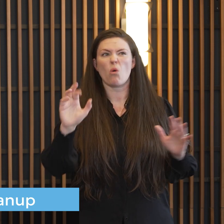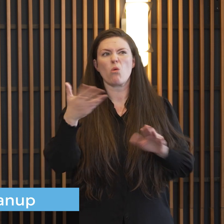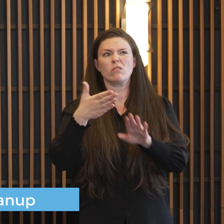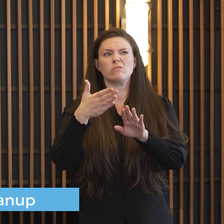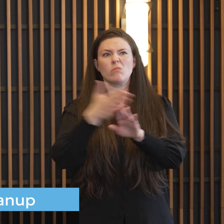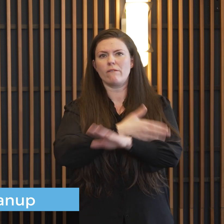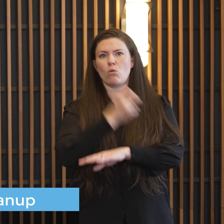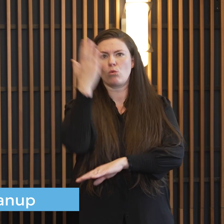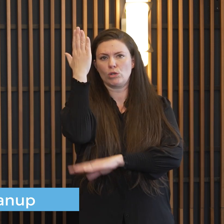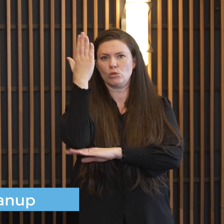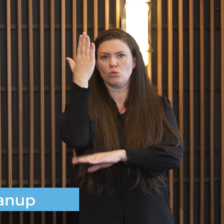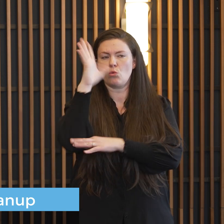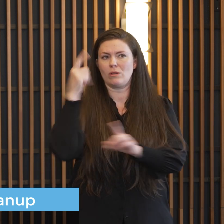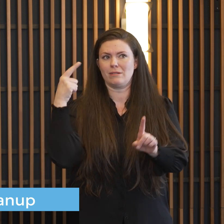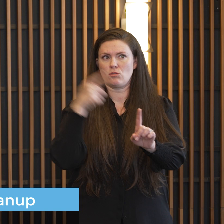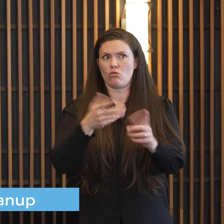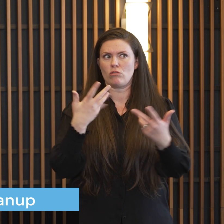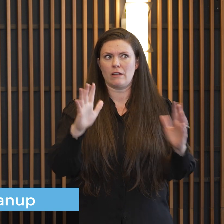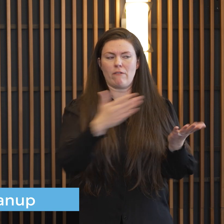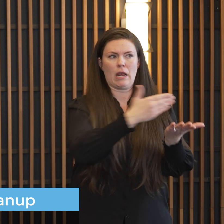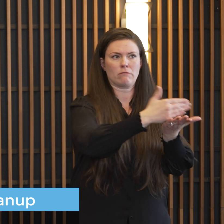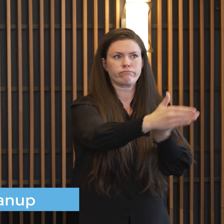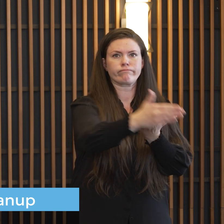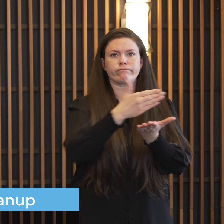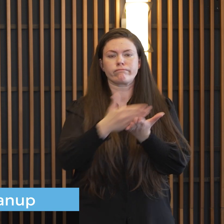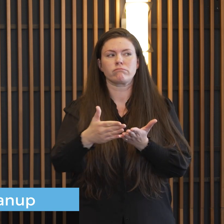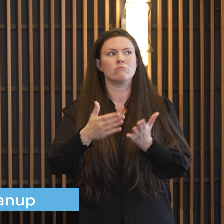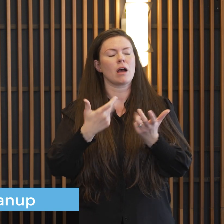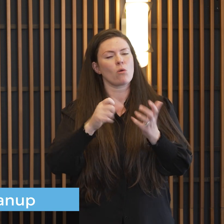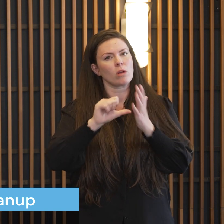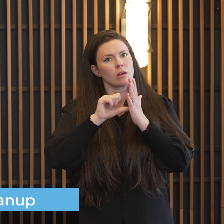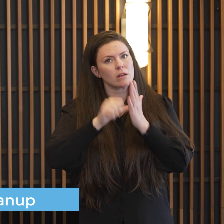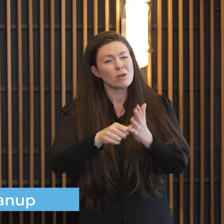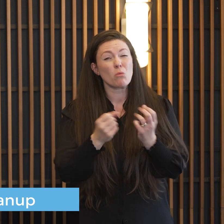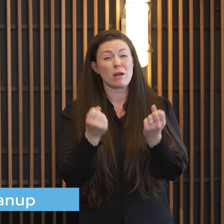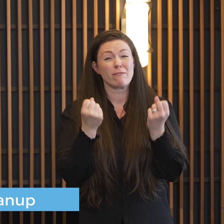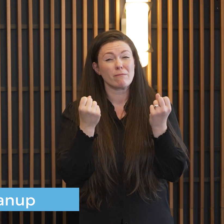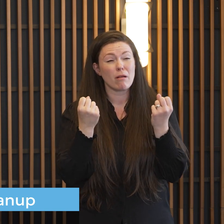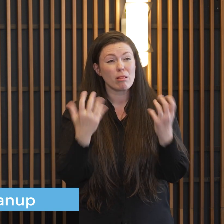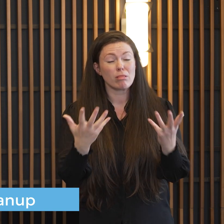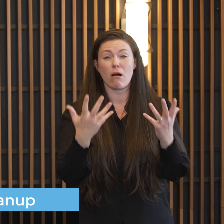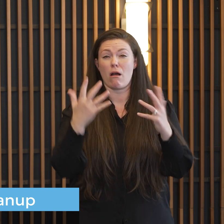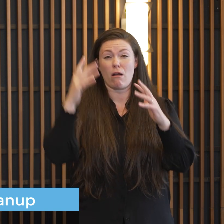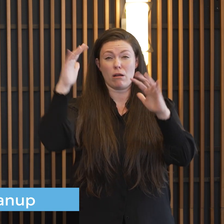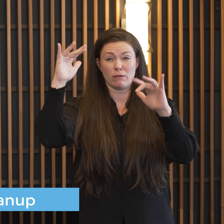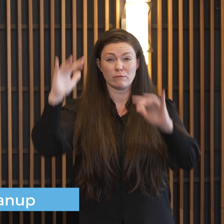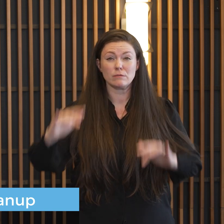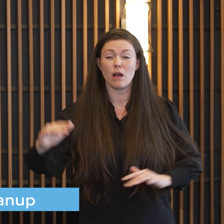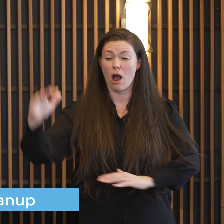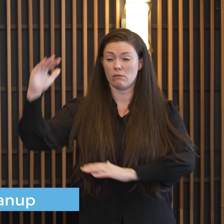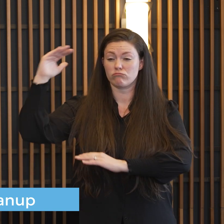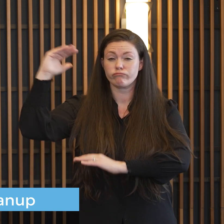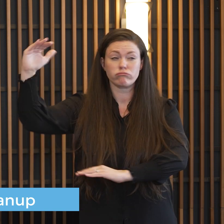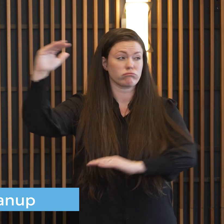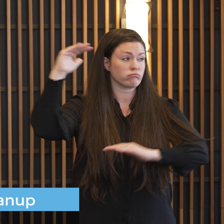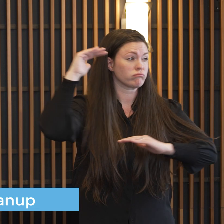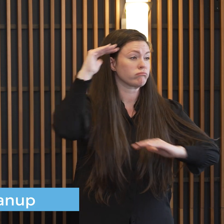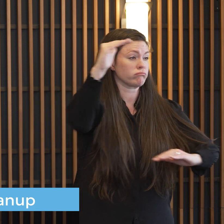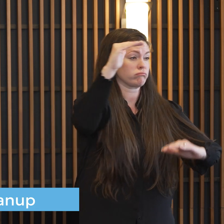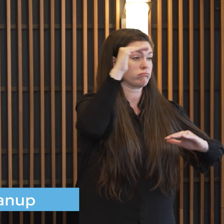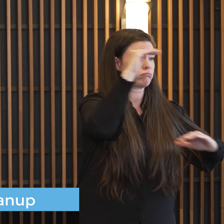again I want to stress there's there's a lot of snow out there we're narrowing a lot of streets up and that that's just